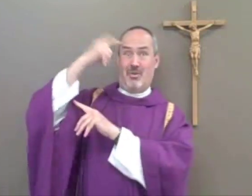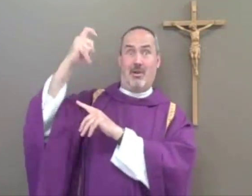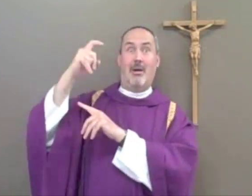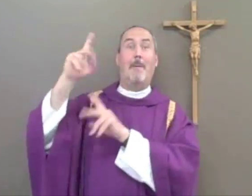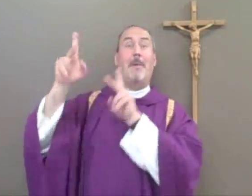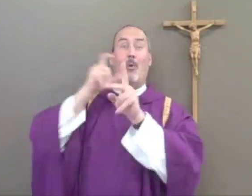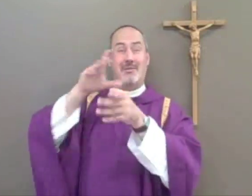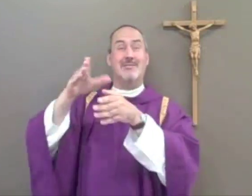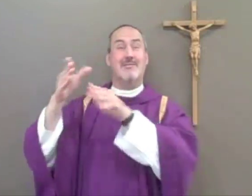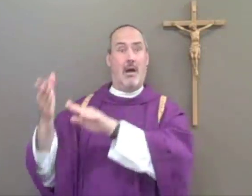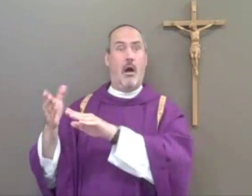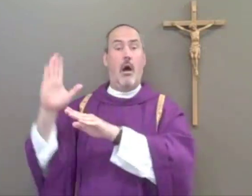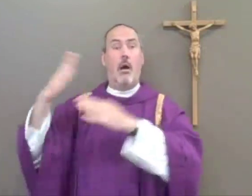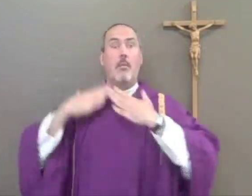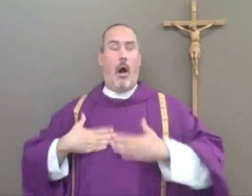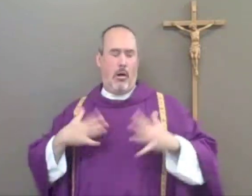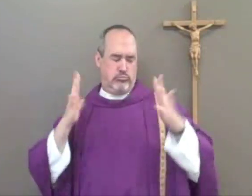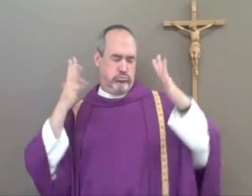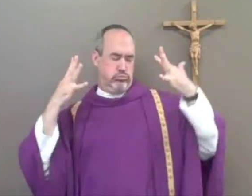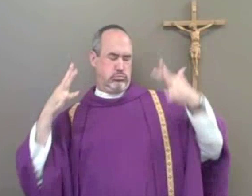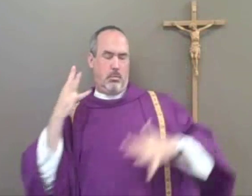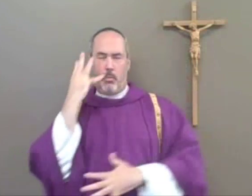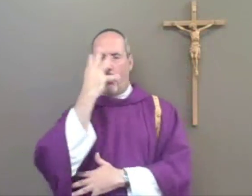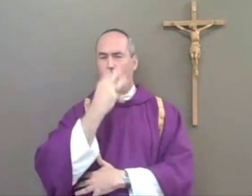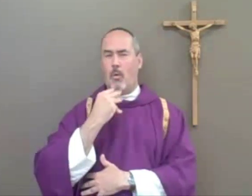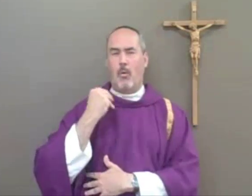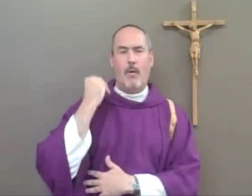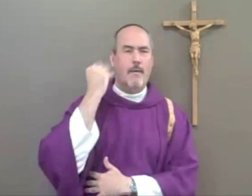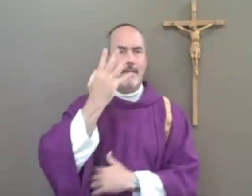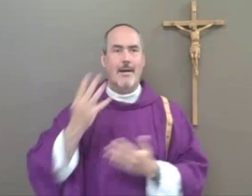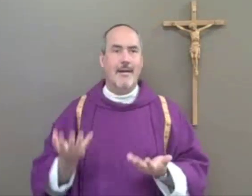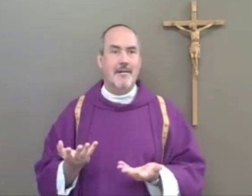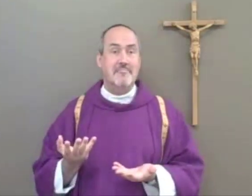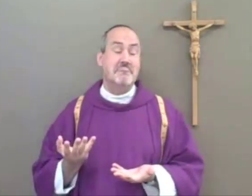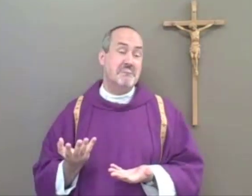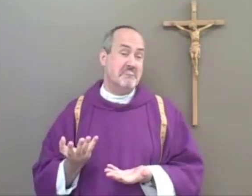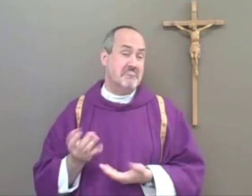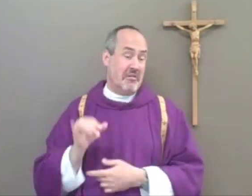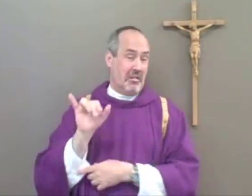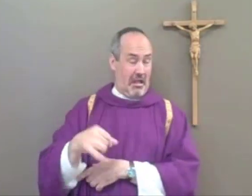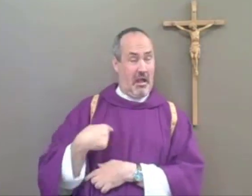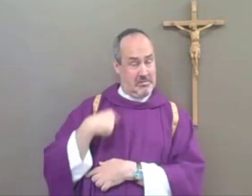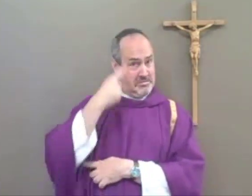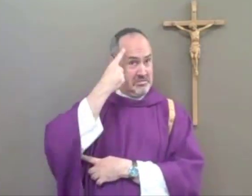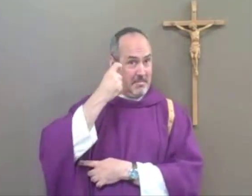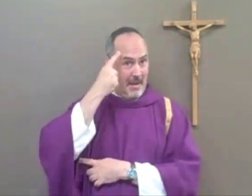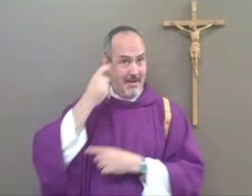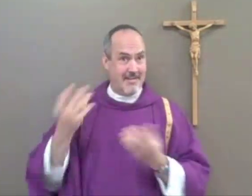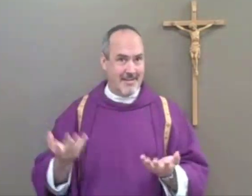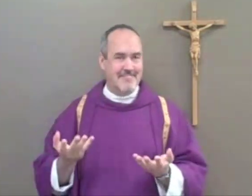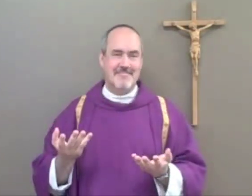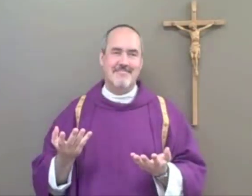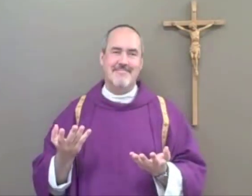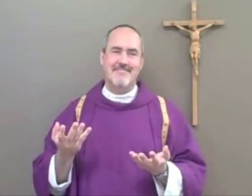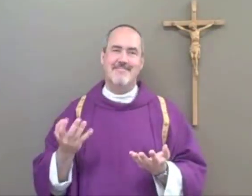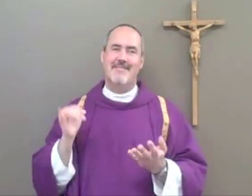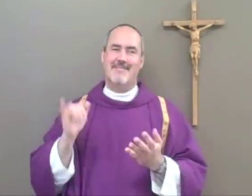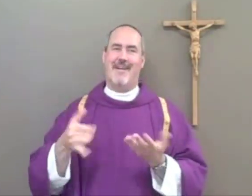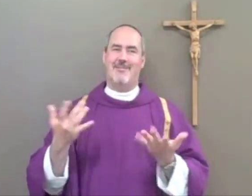people have told me that their beloved ones in the dreams seem to appear in a transfigured state. So I